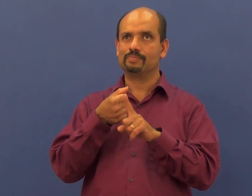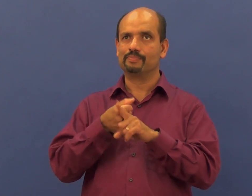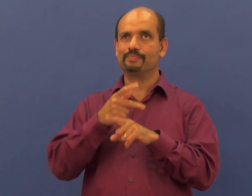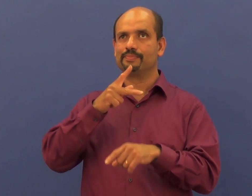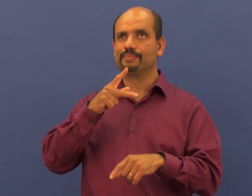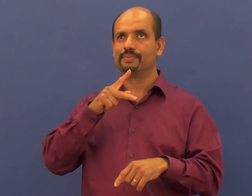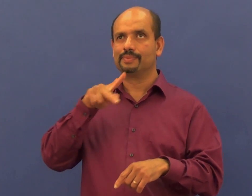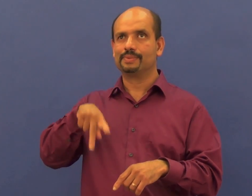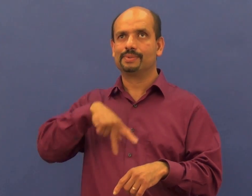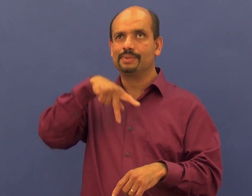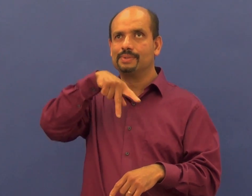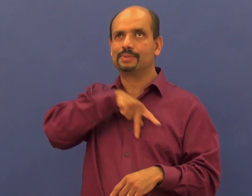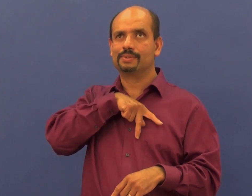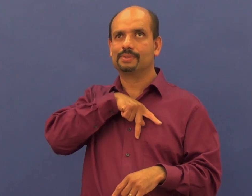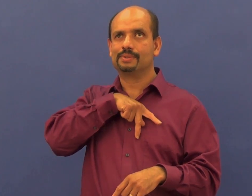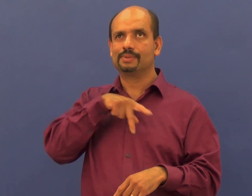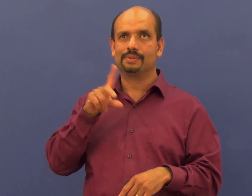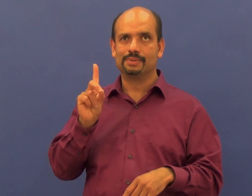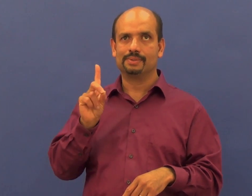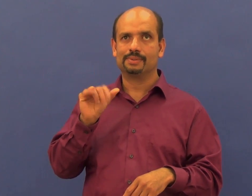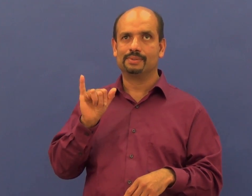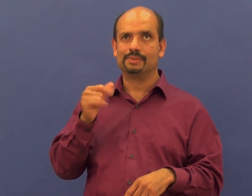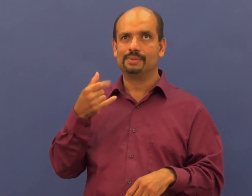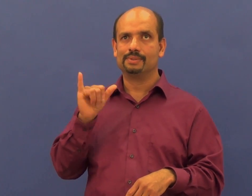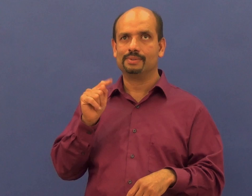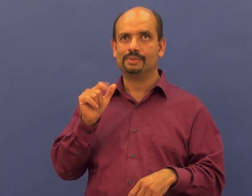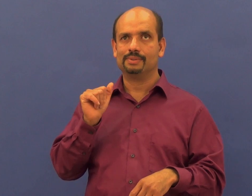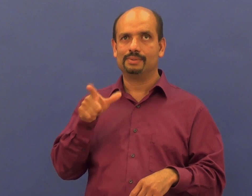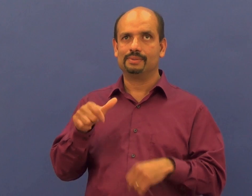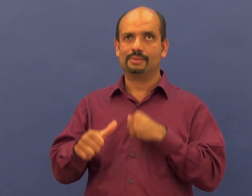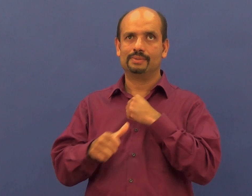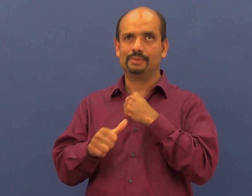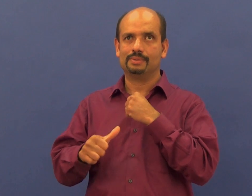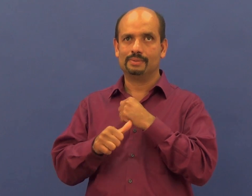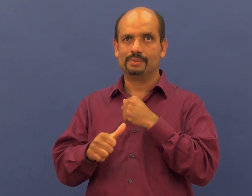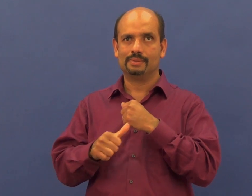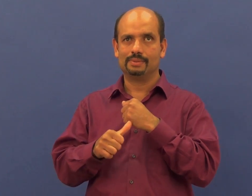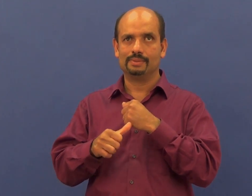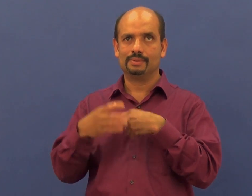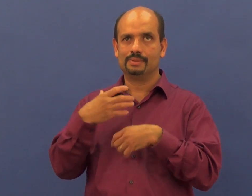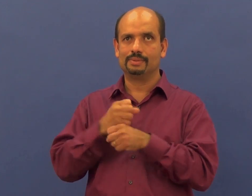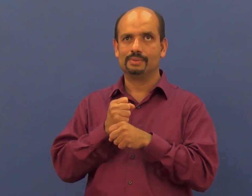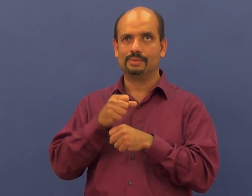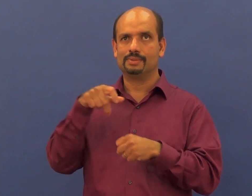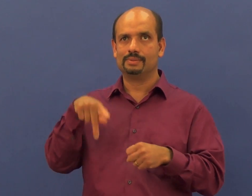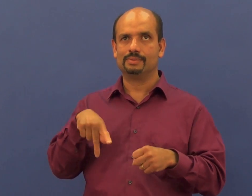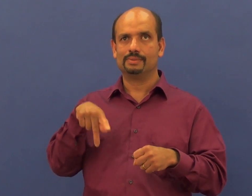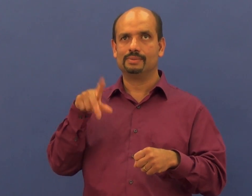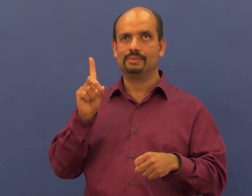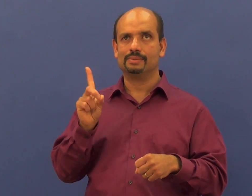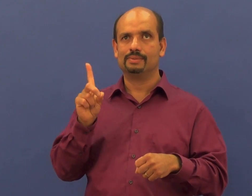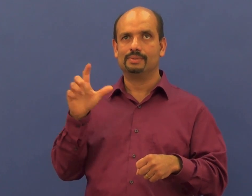Braille note takers are similar to personal digital assistants or smartphones.